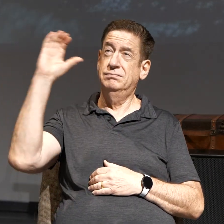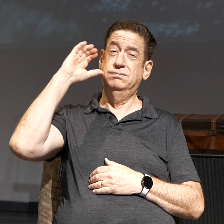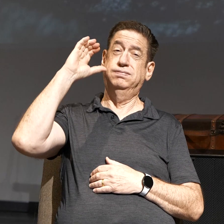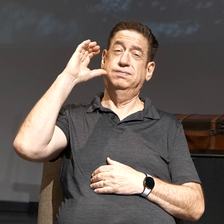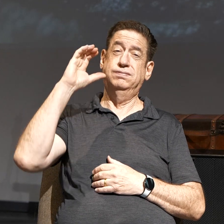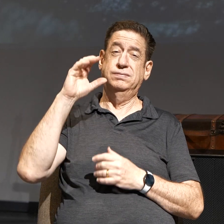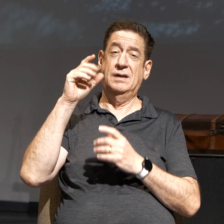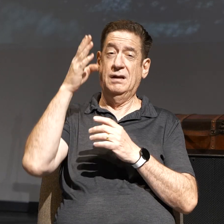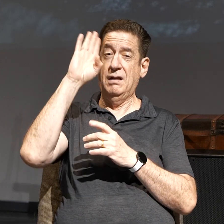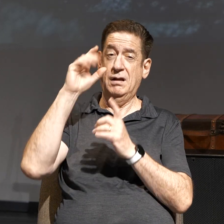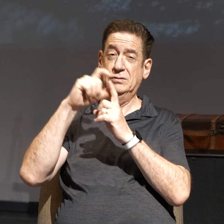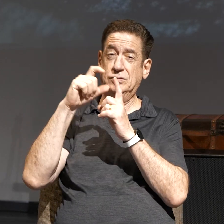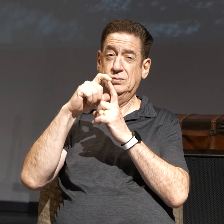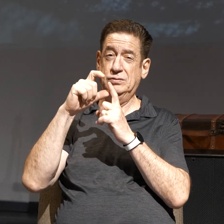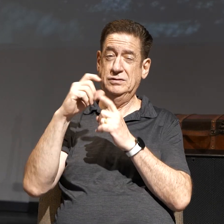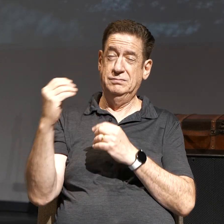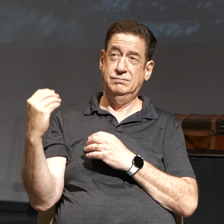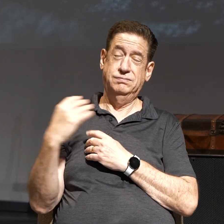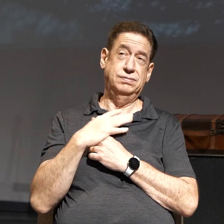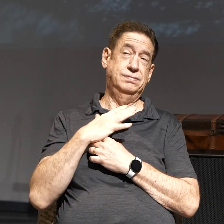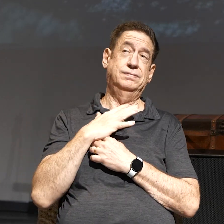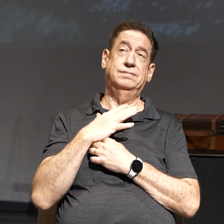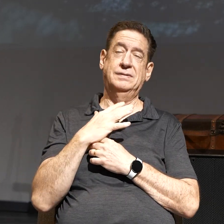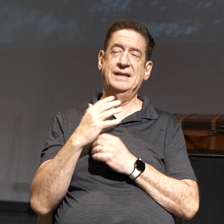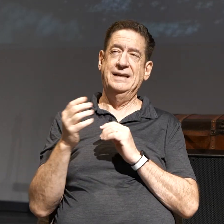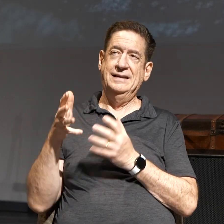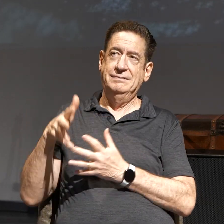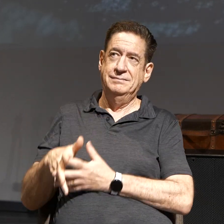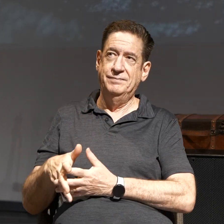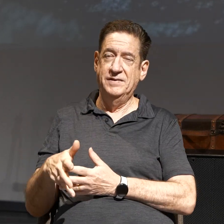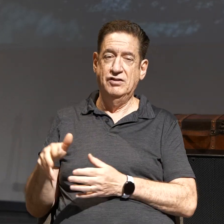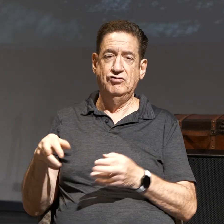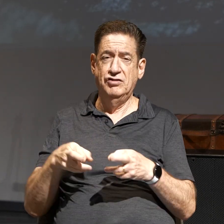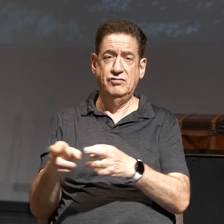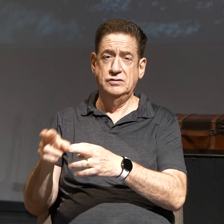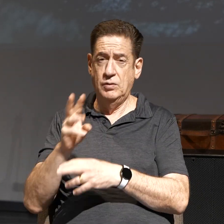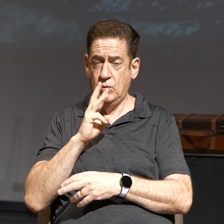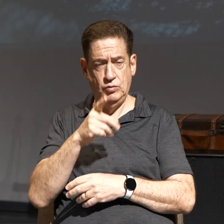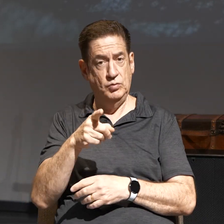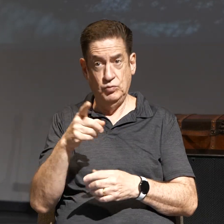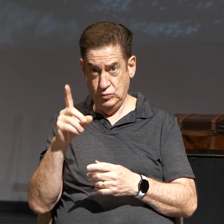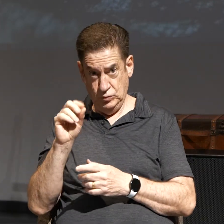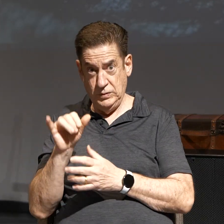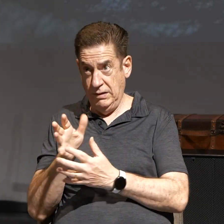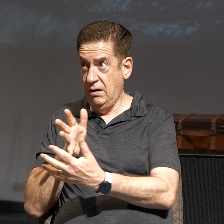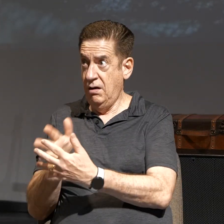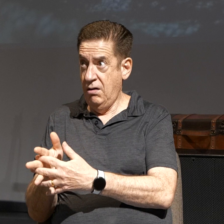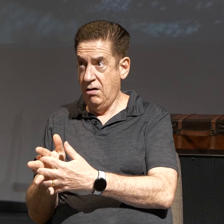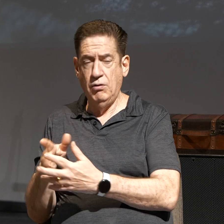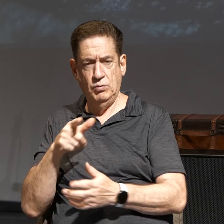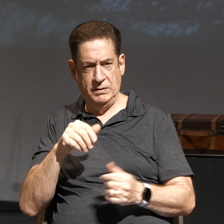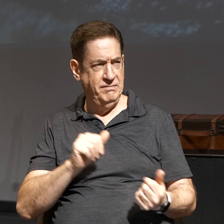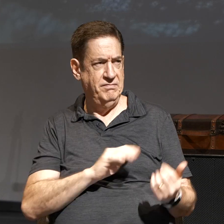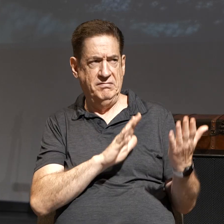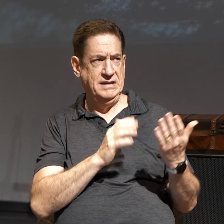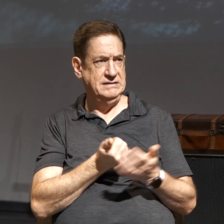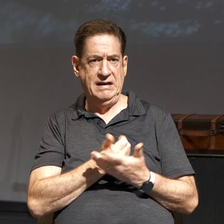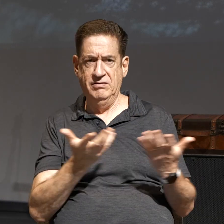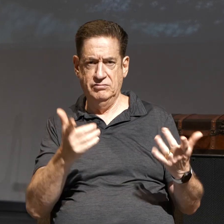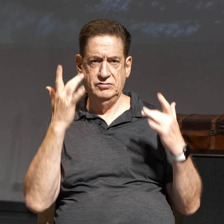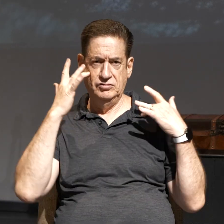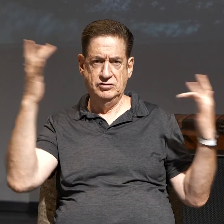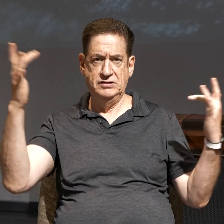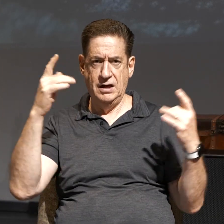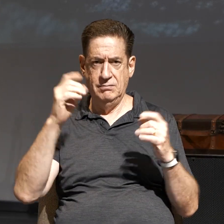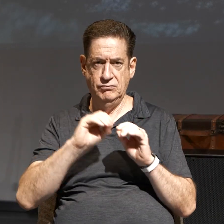Word, and situated by rivers of water. You do that, you could face anything, and you will shine bright for Jesus, and